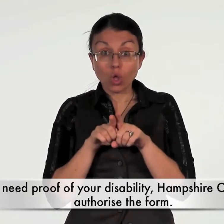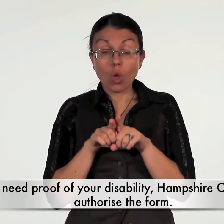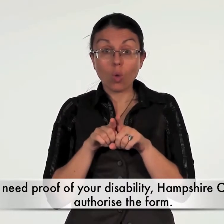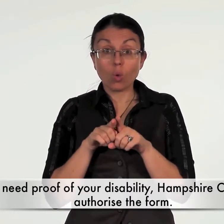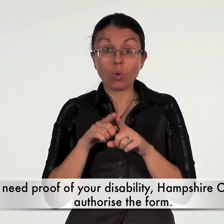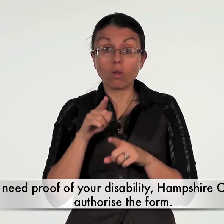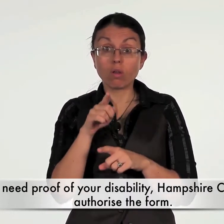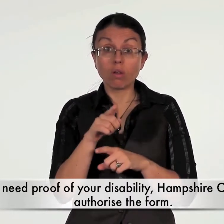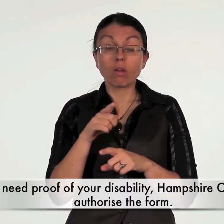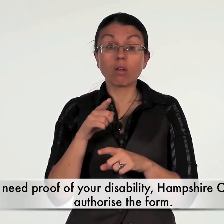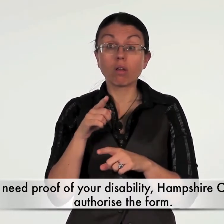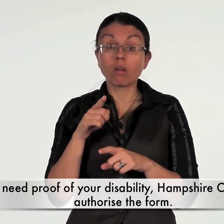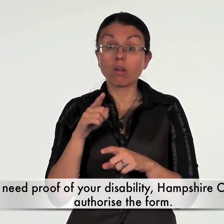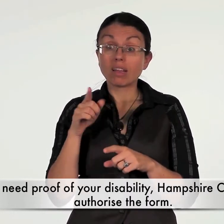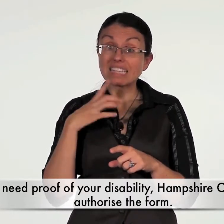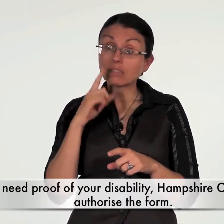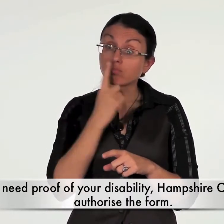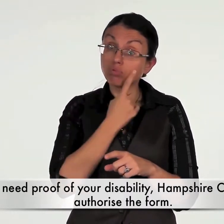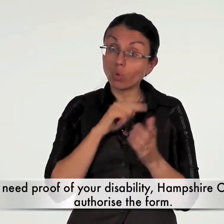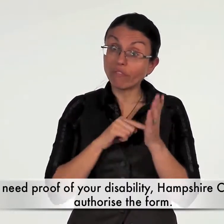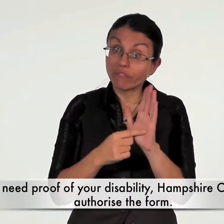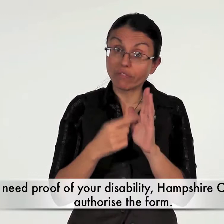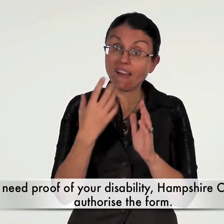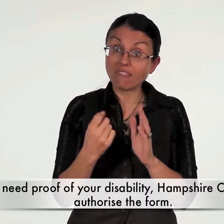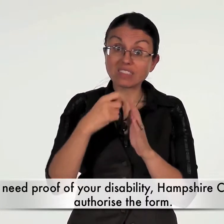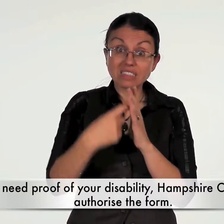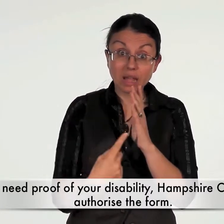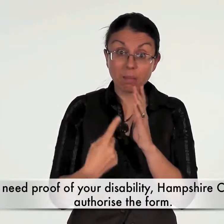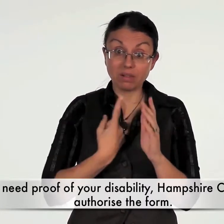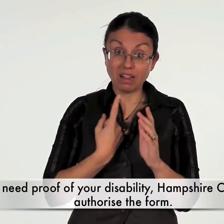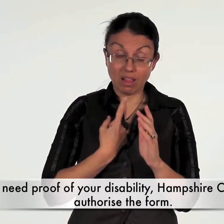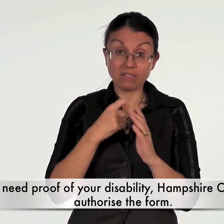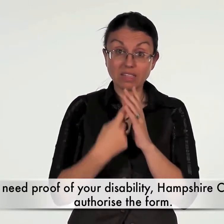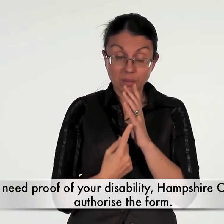if you need proof of your disability Hampshire County Council can authorise the form